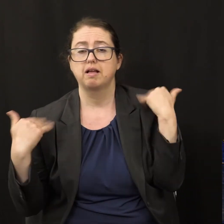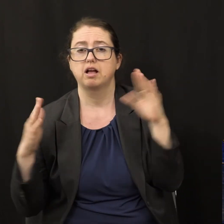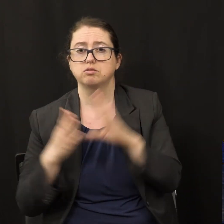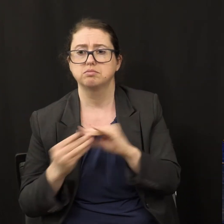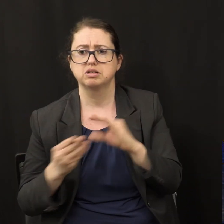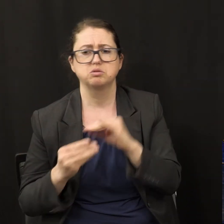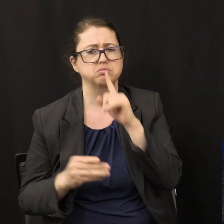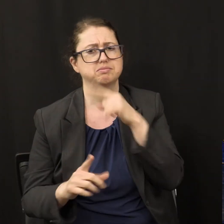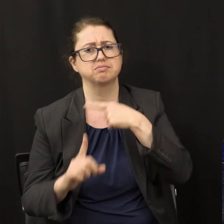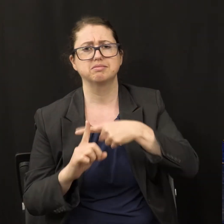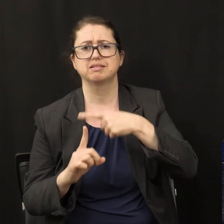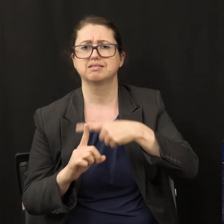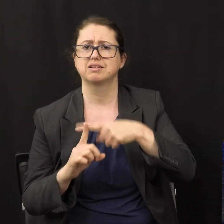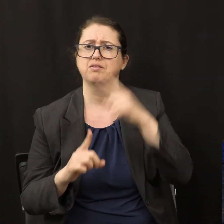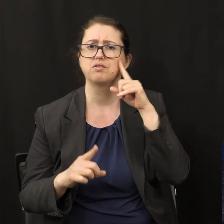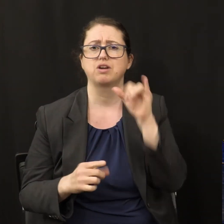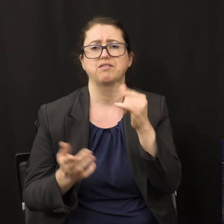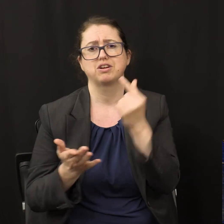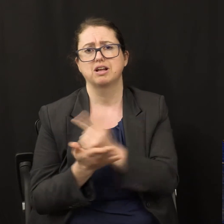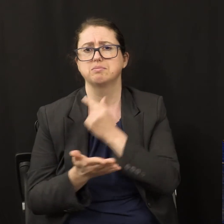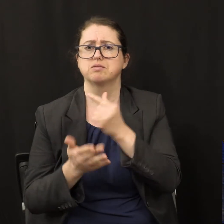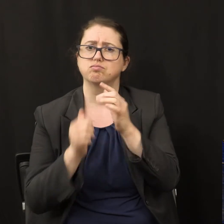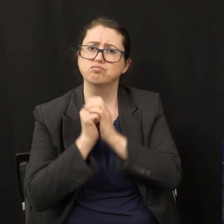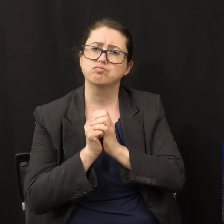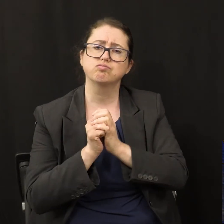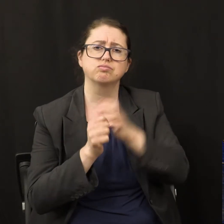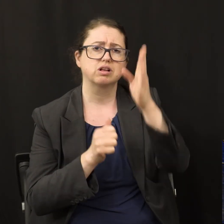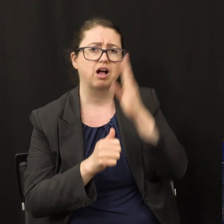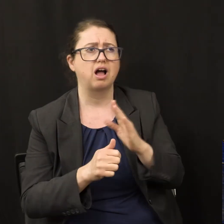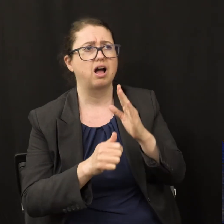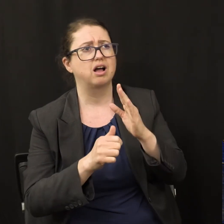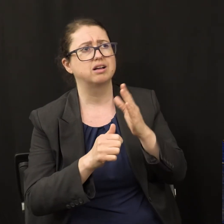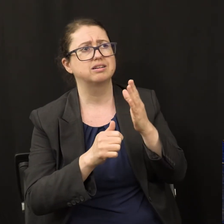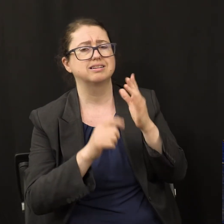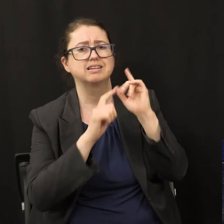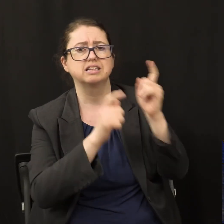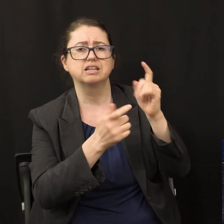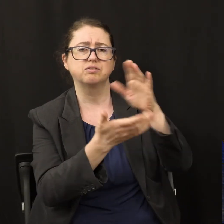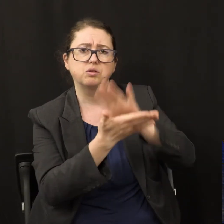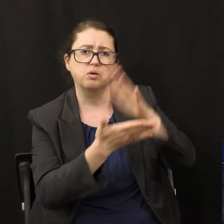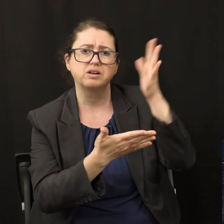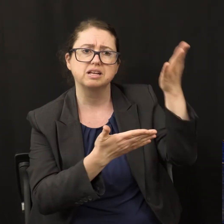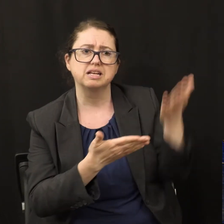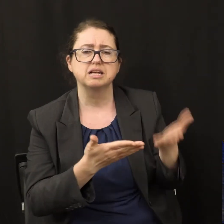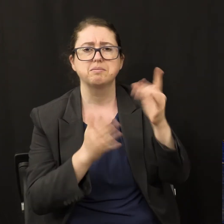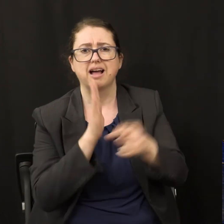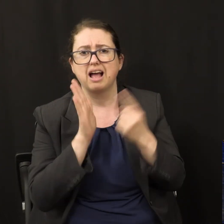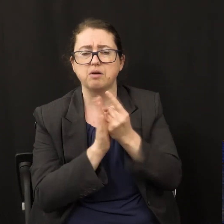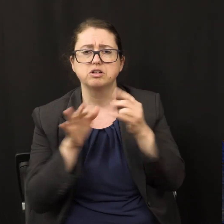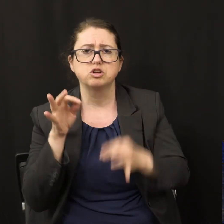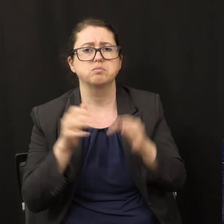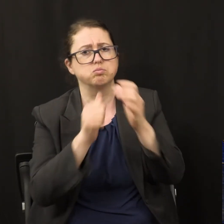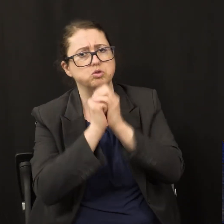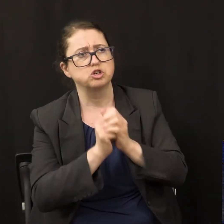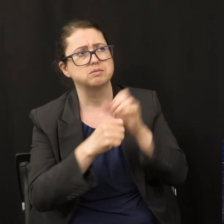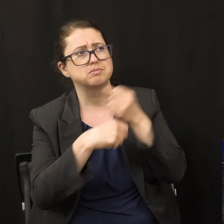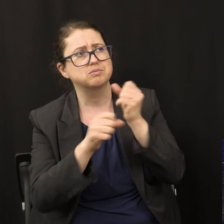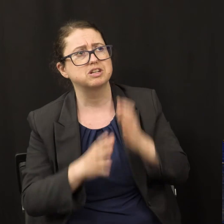message. The everlasting gospel. Fear God, give glory to Him. We're in the hour of His judgment. Worship the Creator. The second message